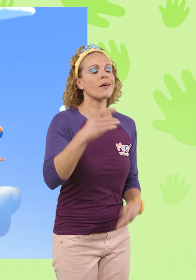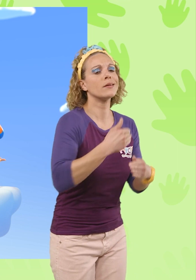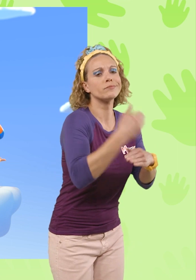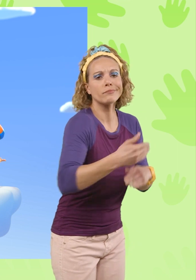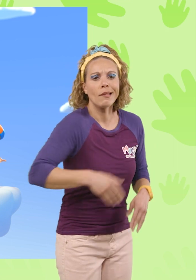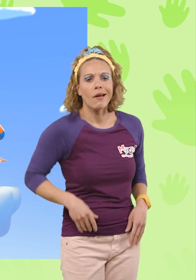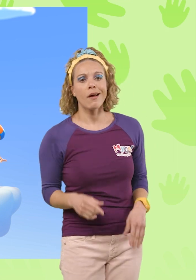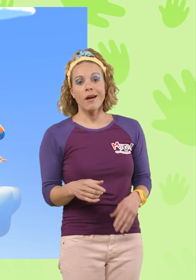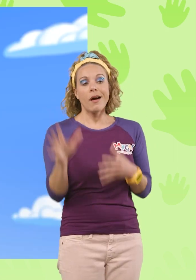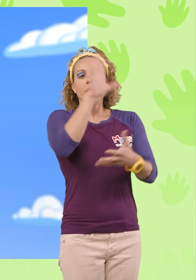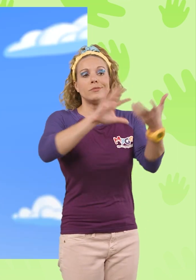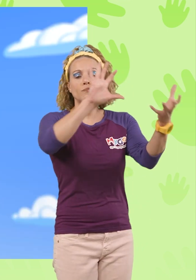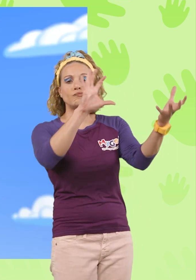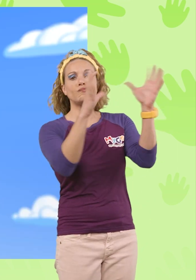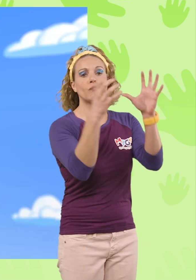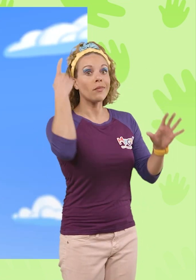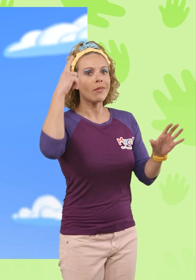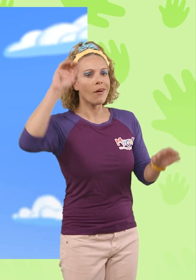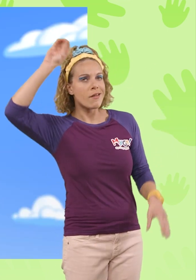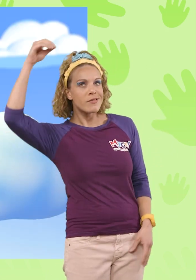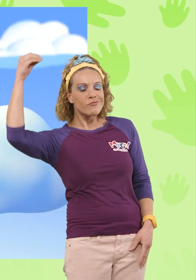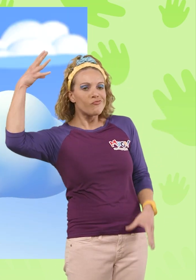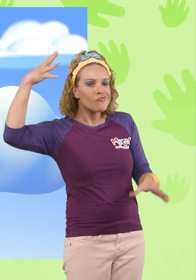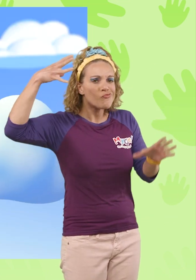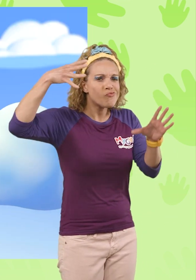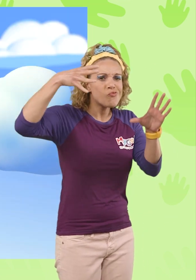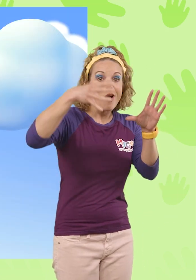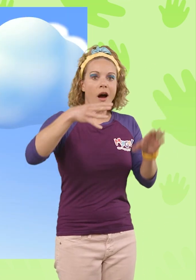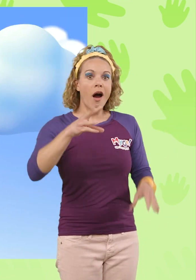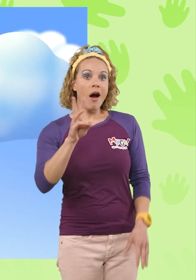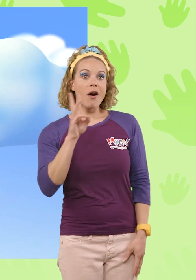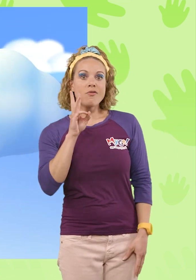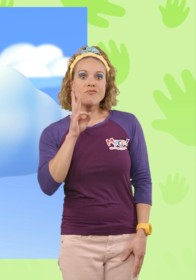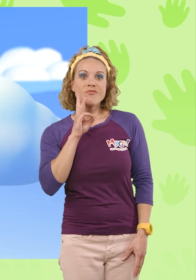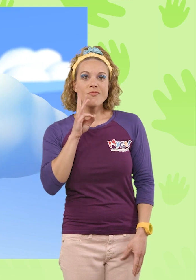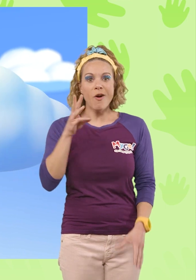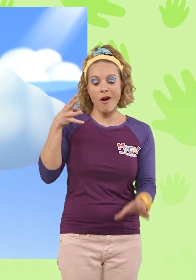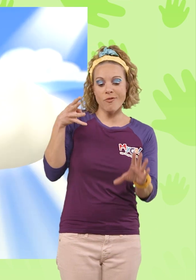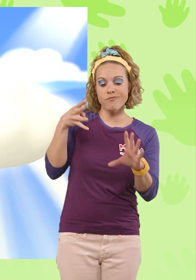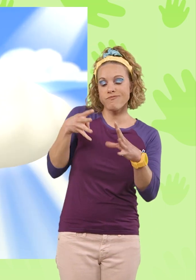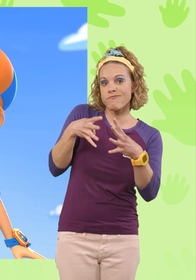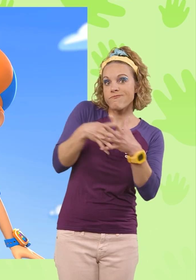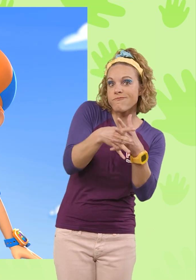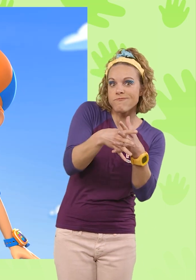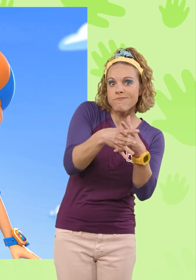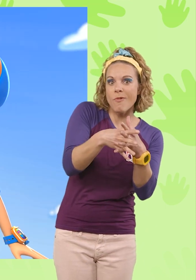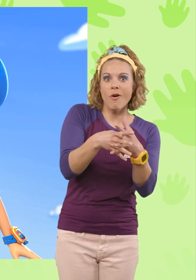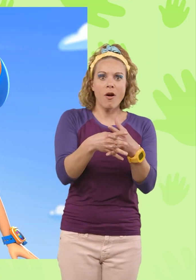step! Position the cloud so the sunlight shines true to water droplets! Like this! Now, when the light goes true